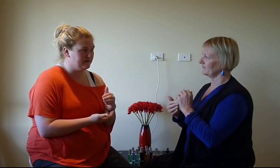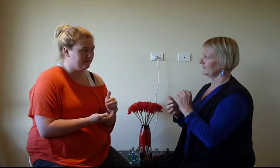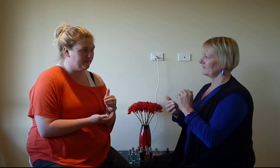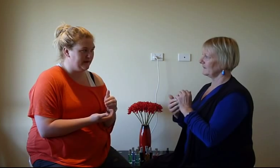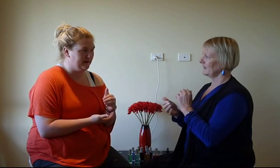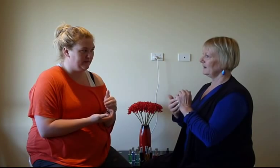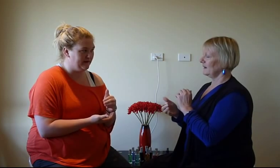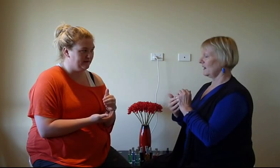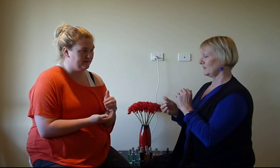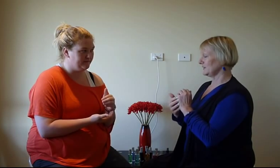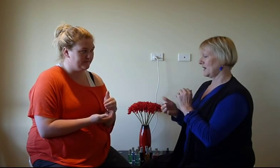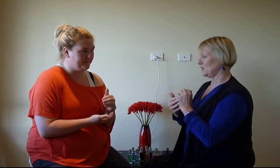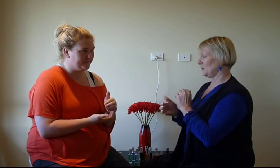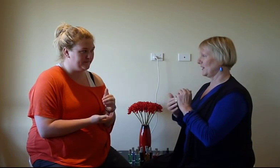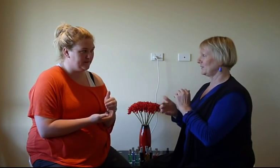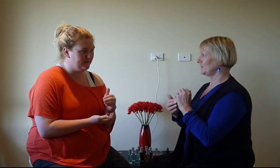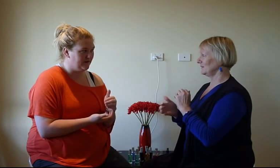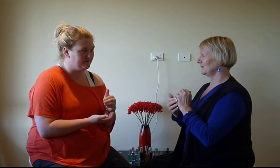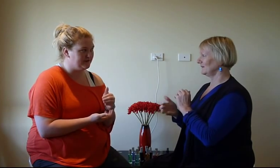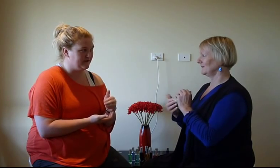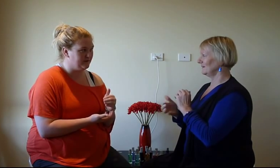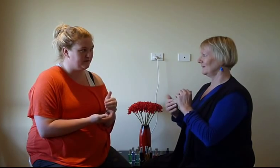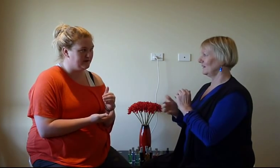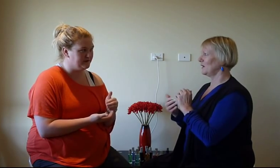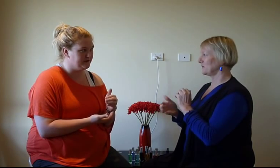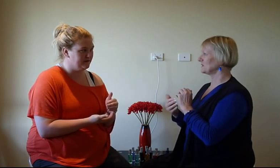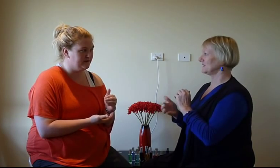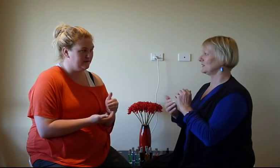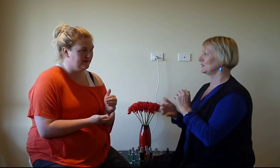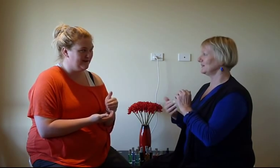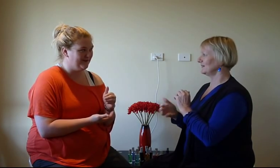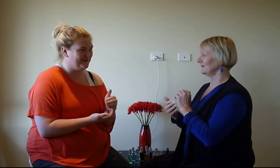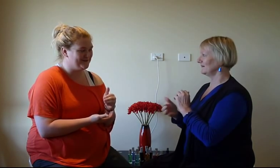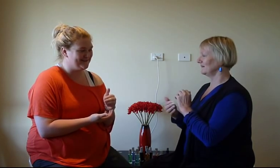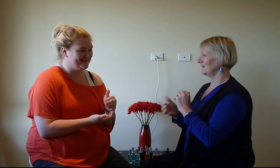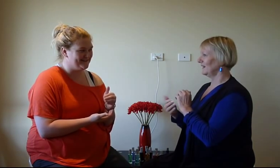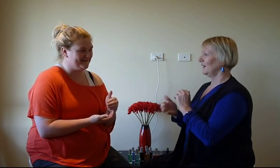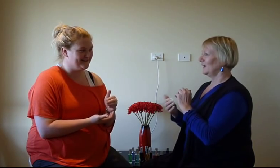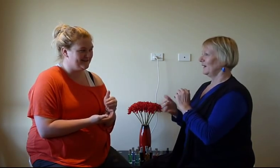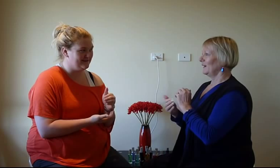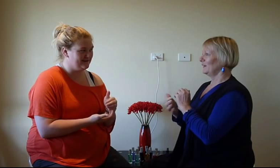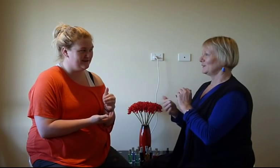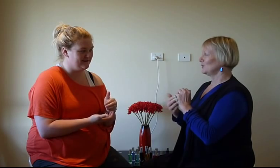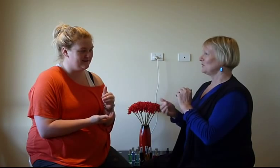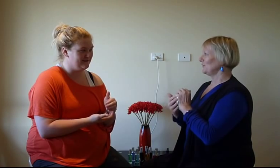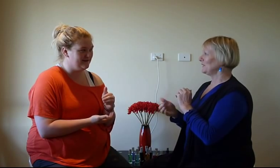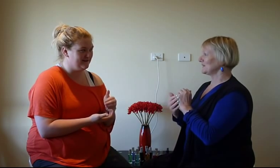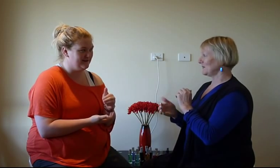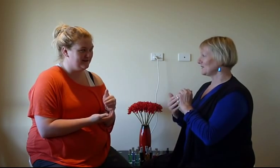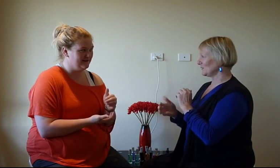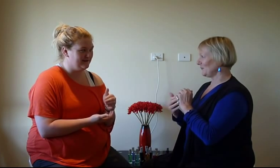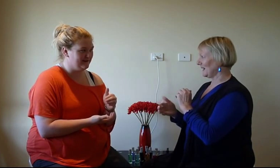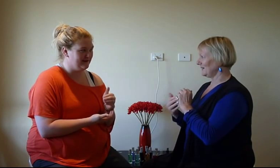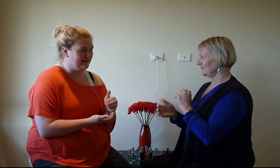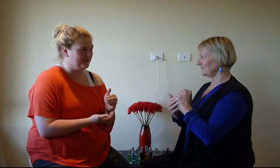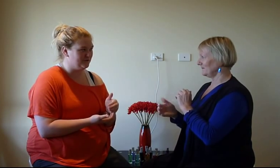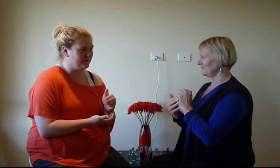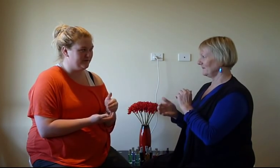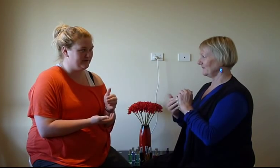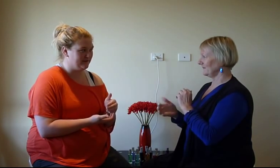some remaining pain. I've just had an operation. I've just had an operation. I've got stitches. I've got stitches. It's normal to feel some sort of pain. It's normal to feel some